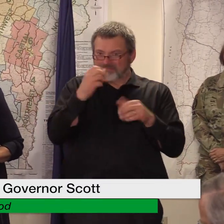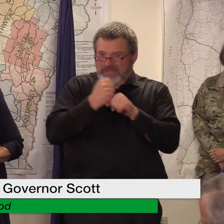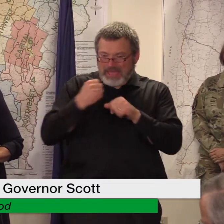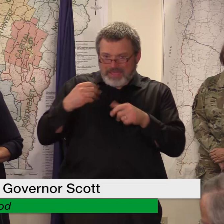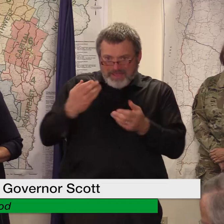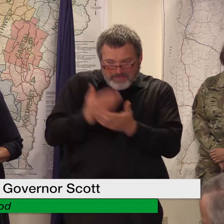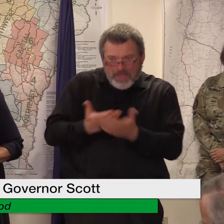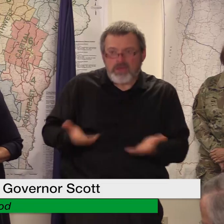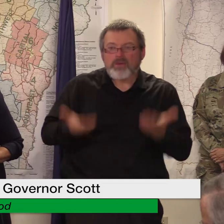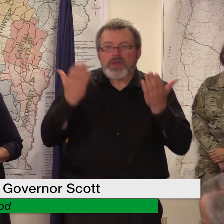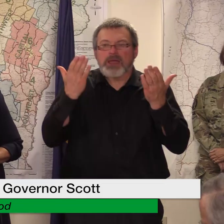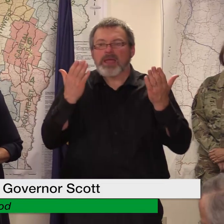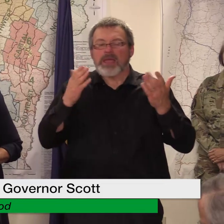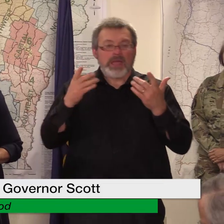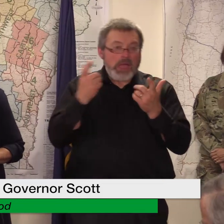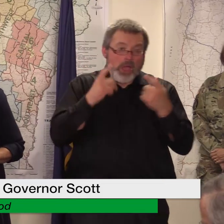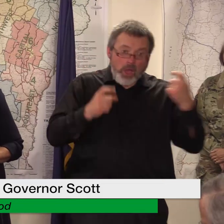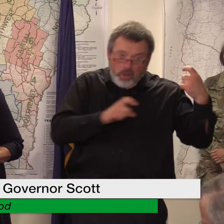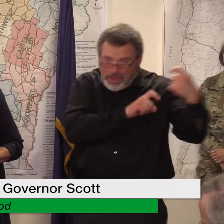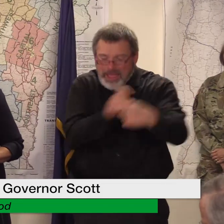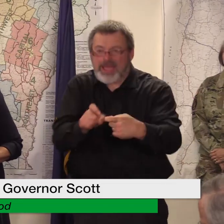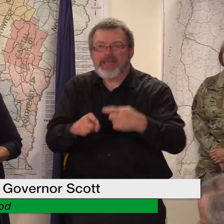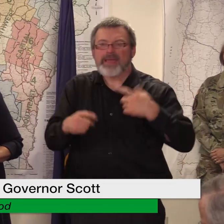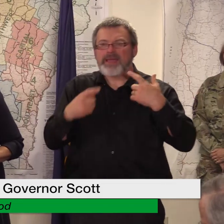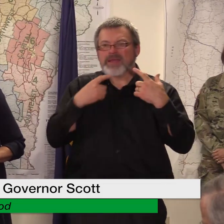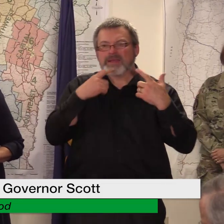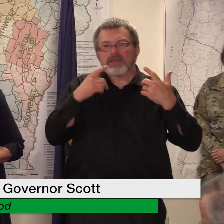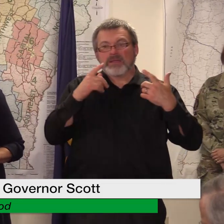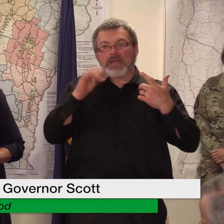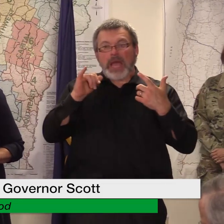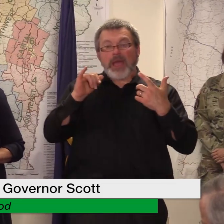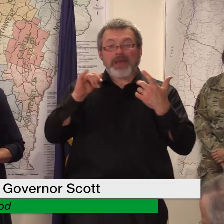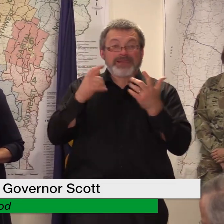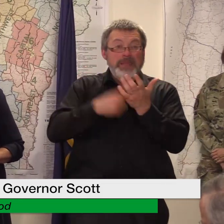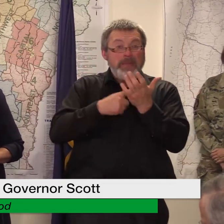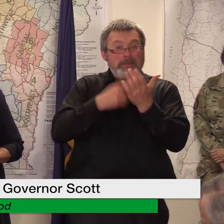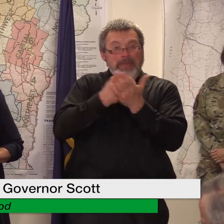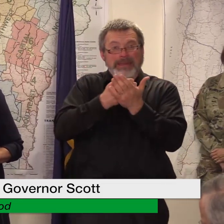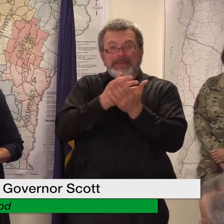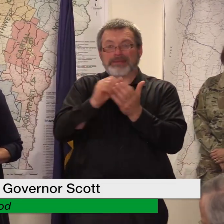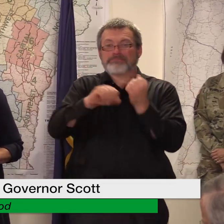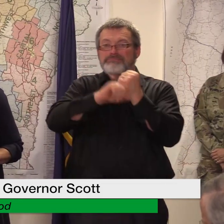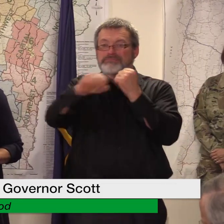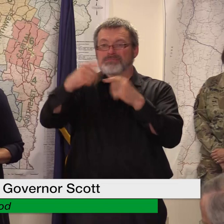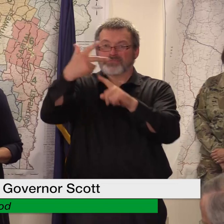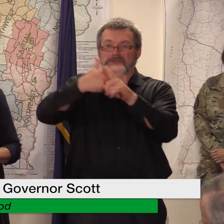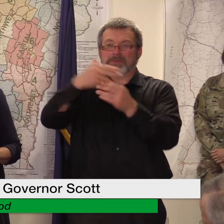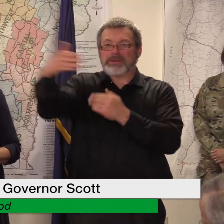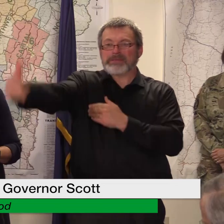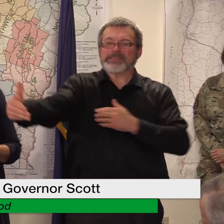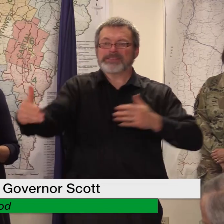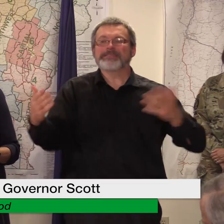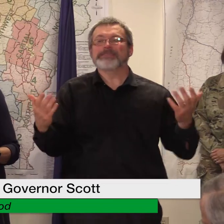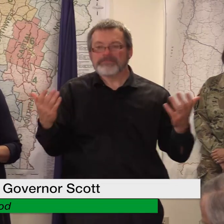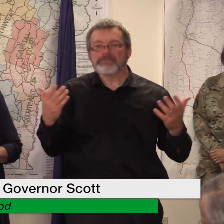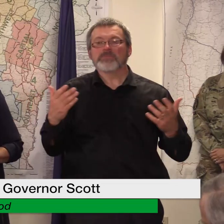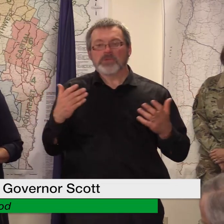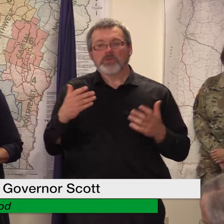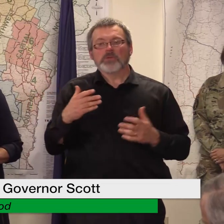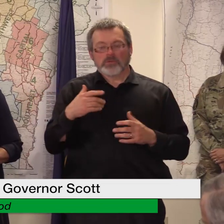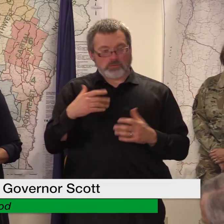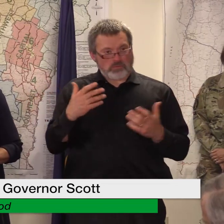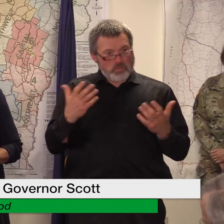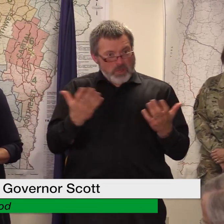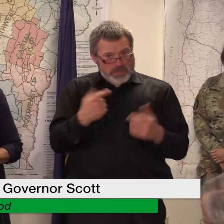starts up a charitable fund you know three months from here but we could only do what we could control during the process